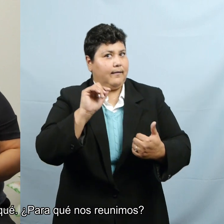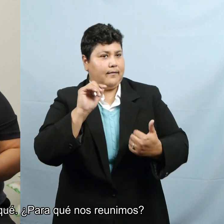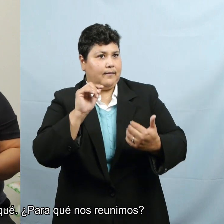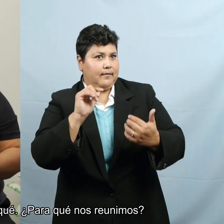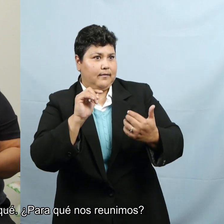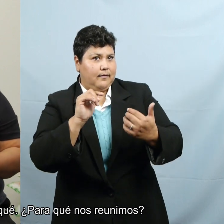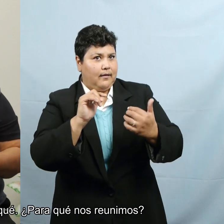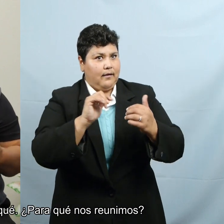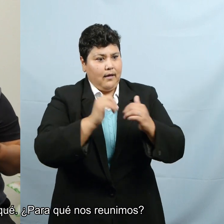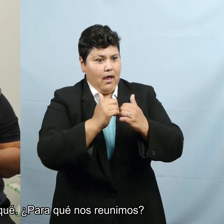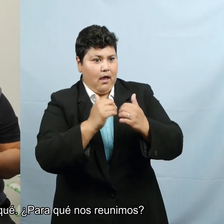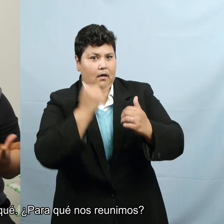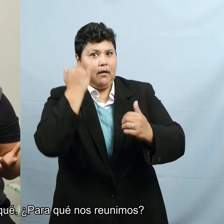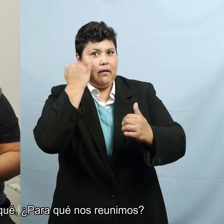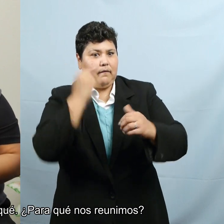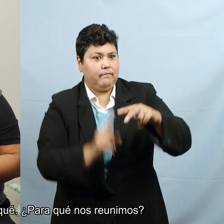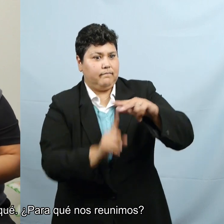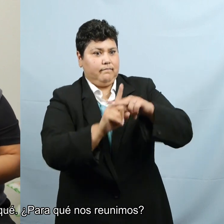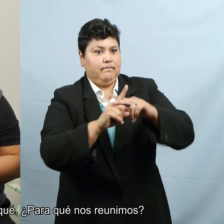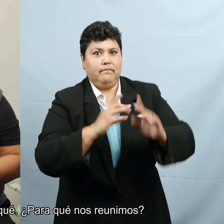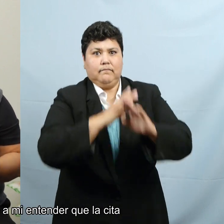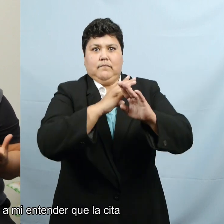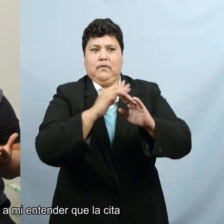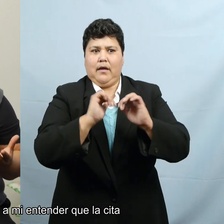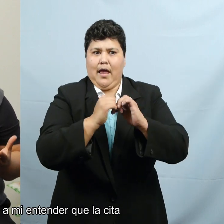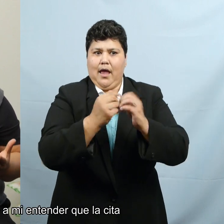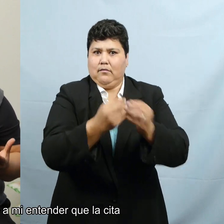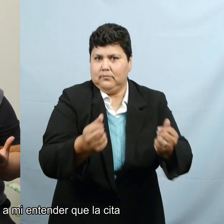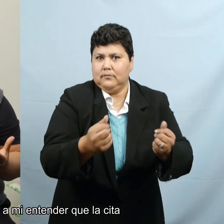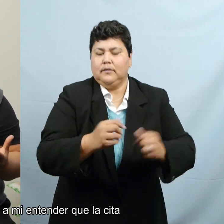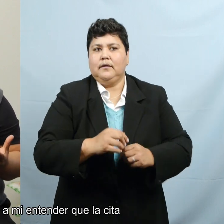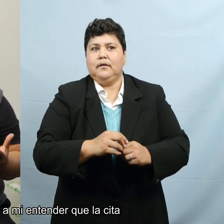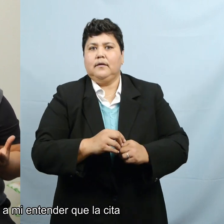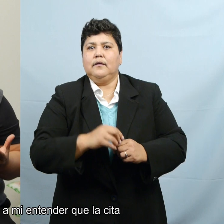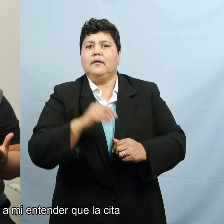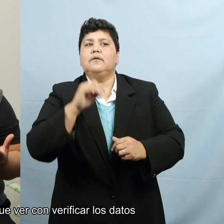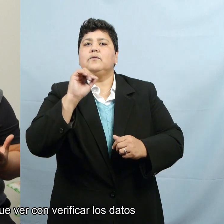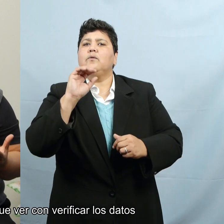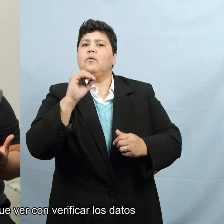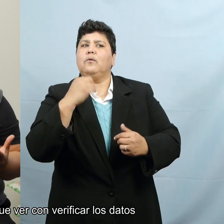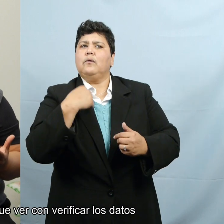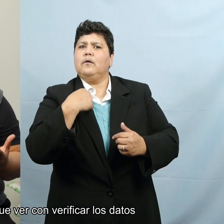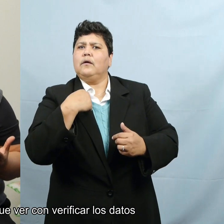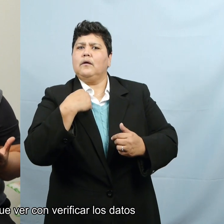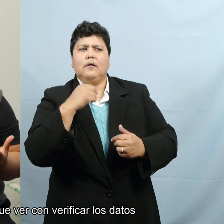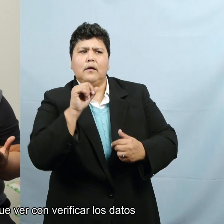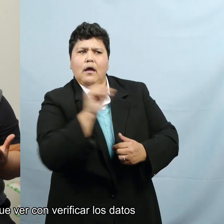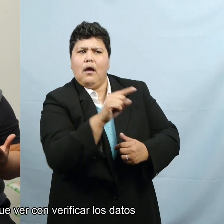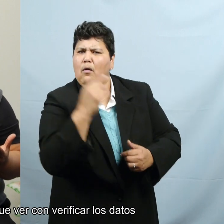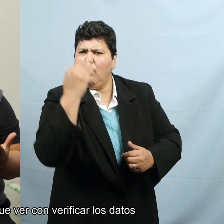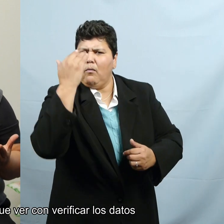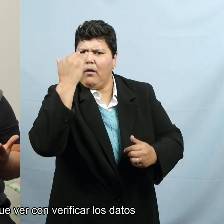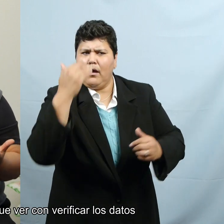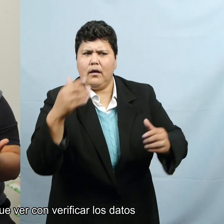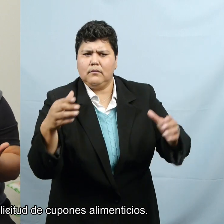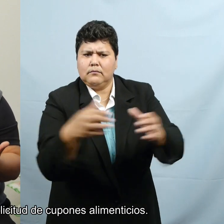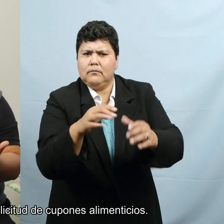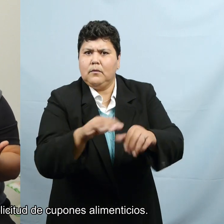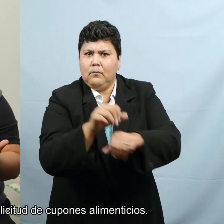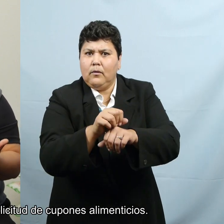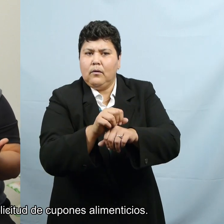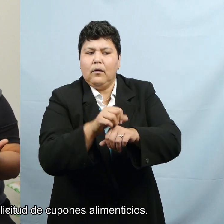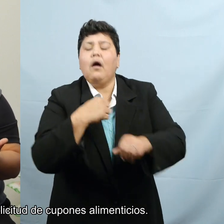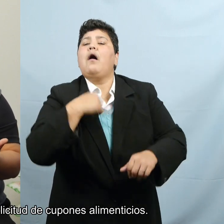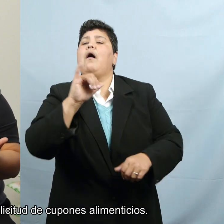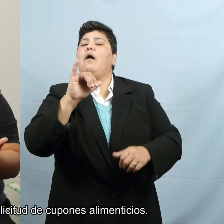So I, and so why, why are we here? So I, it was my understanding that the appointment had to do with verifying information on